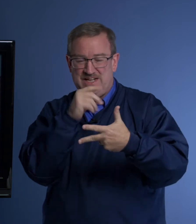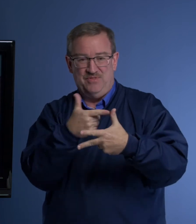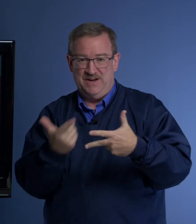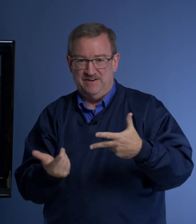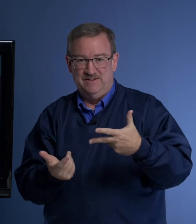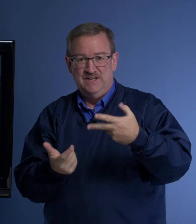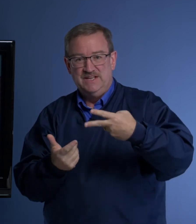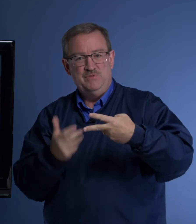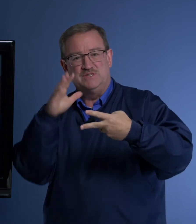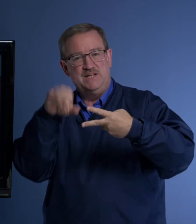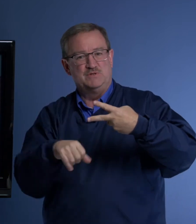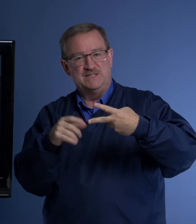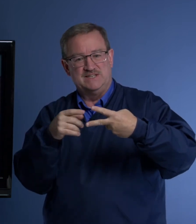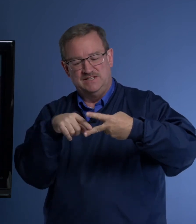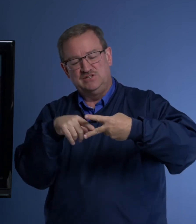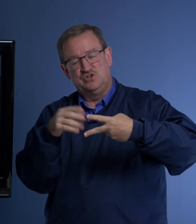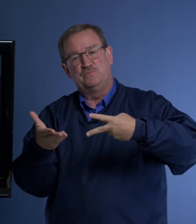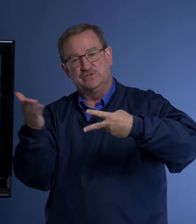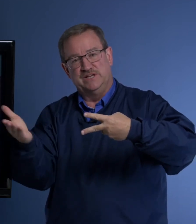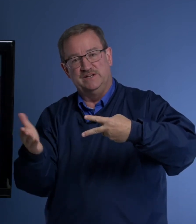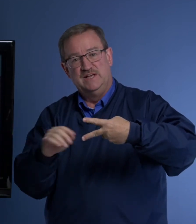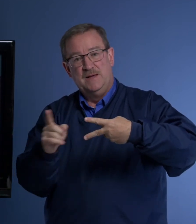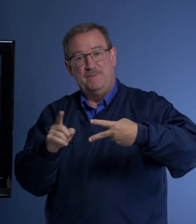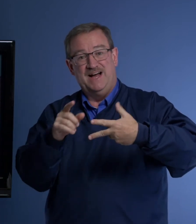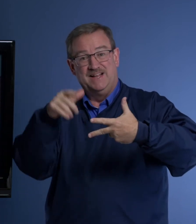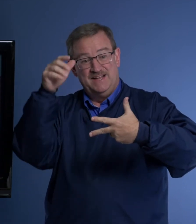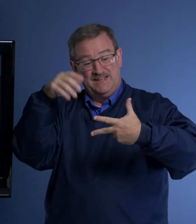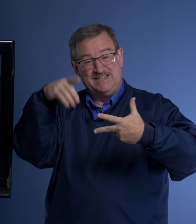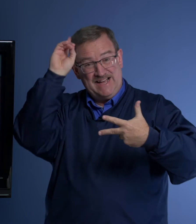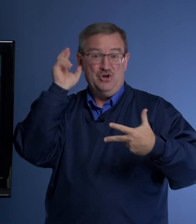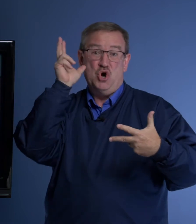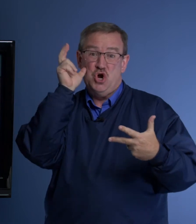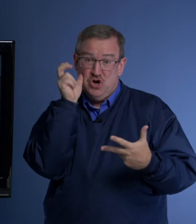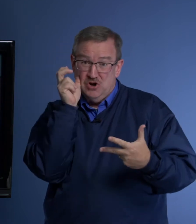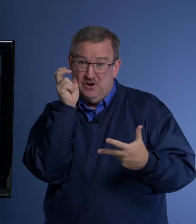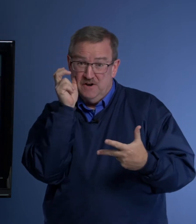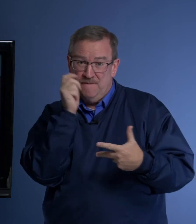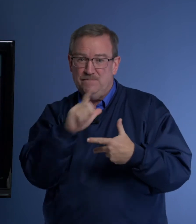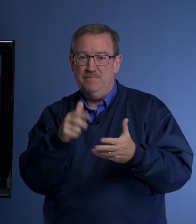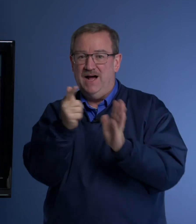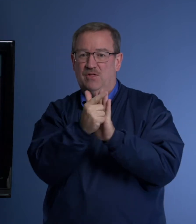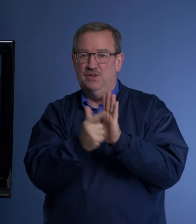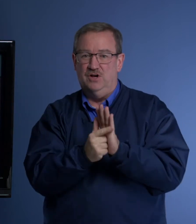not there. He was he was missing. These two presented, but Daniel heard about the law.